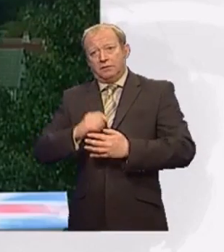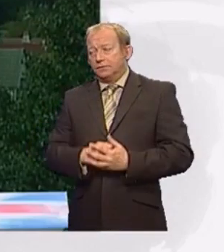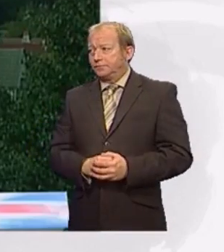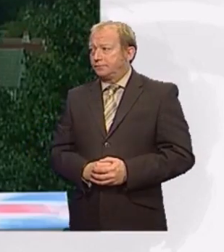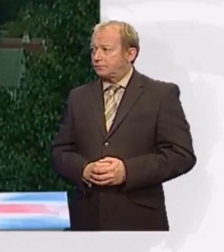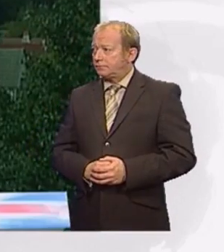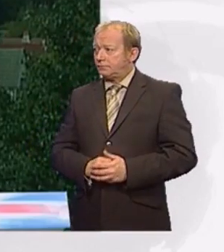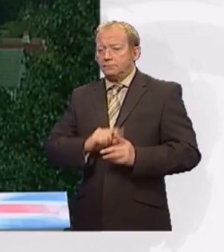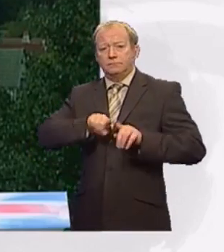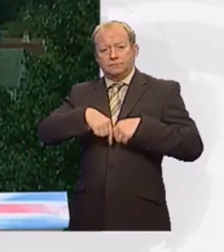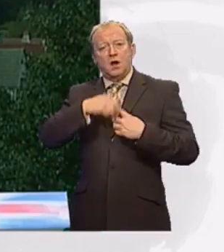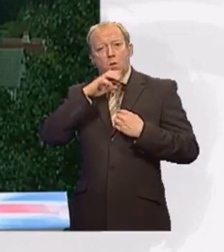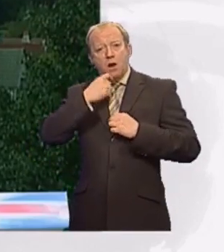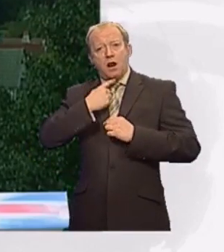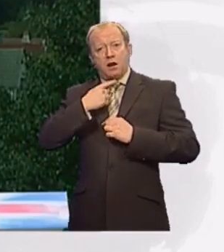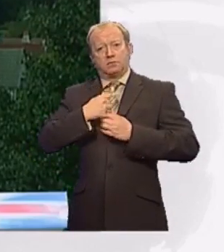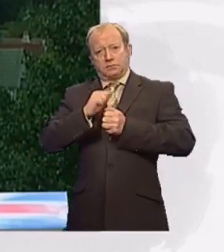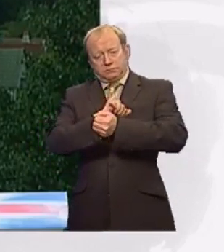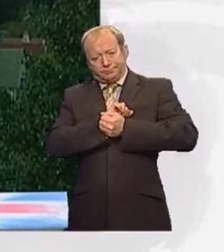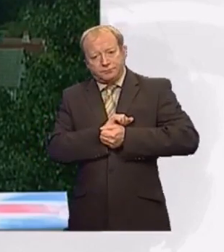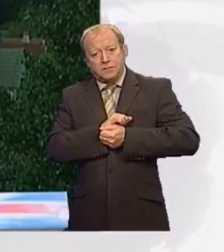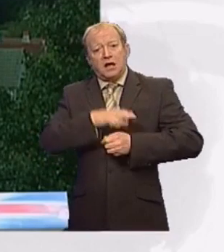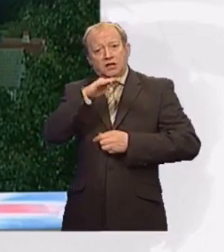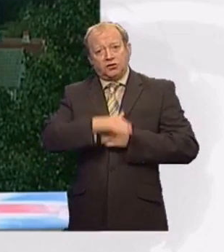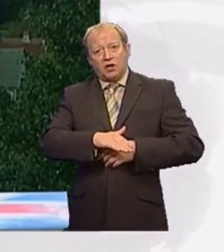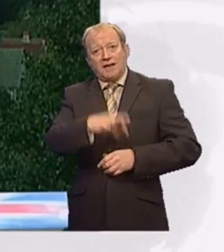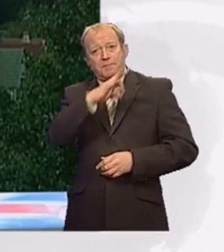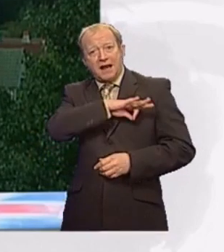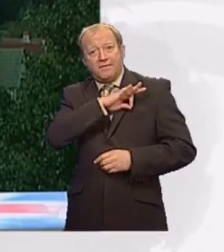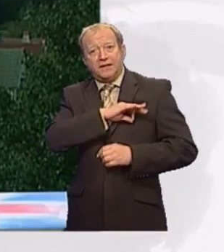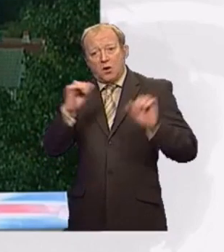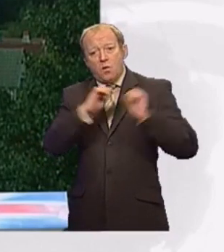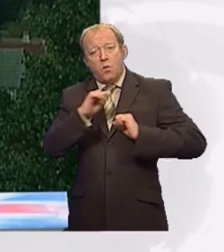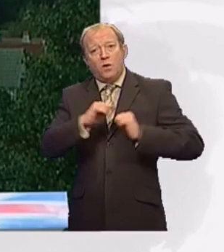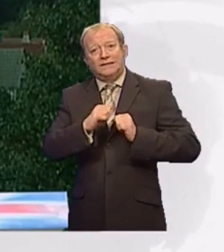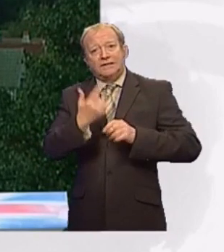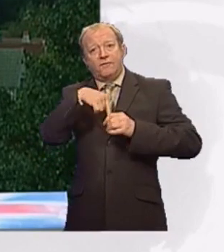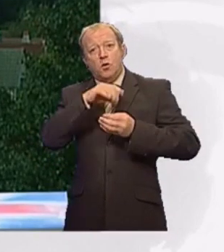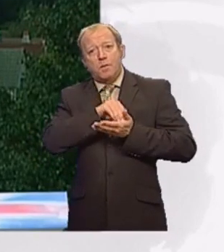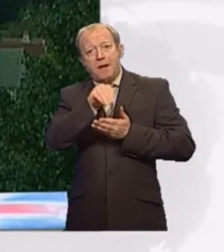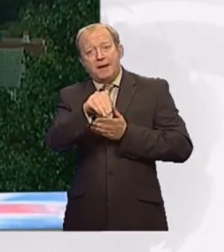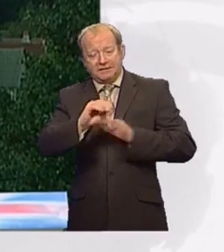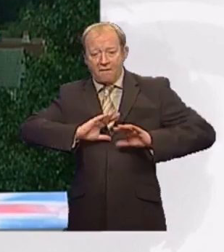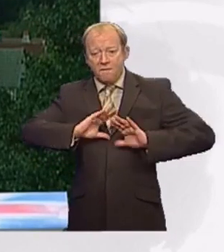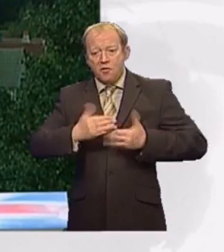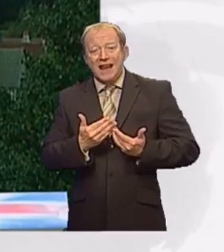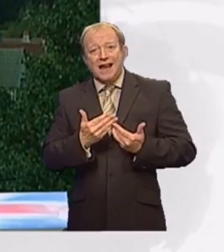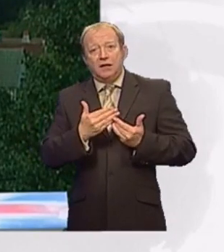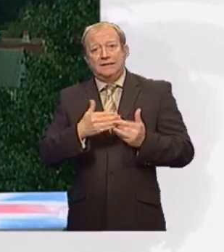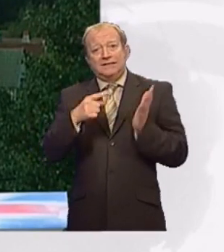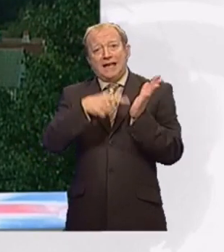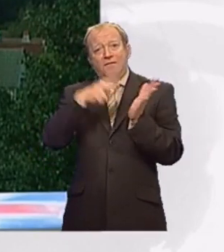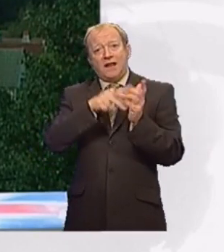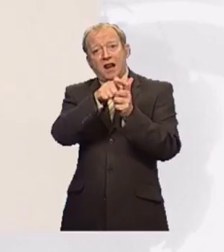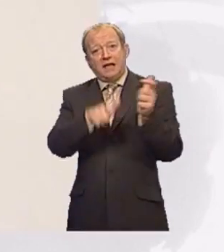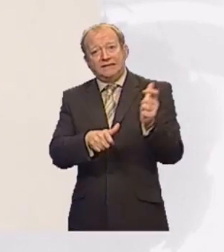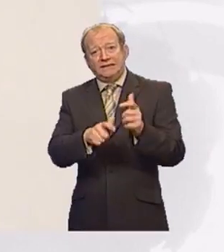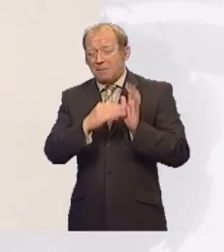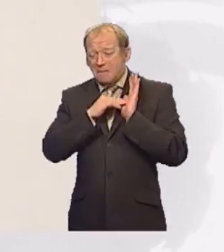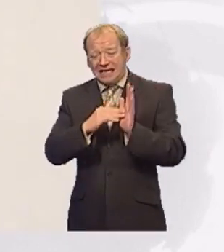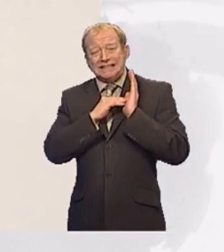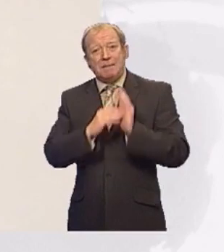We will preserve child benefit, winter fuel payments and free TV licences. They are valued by millions.